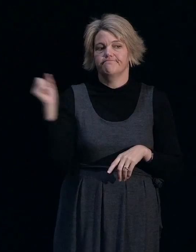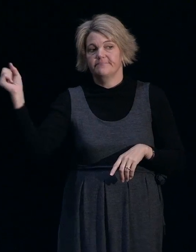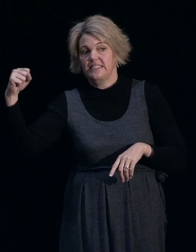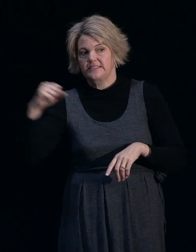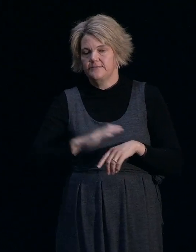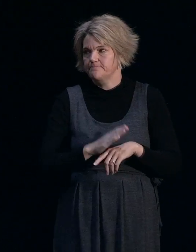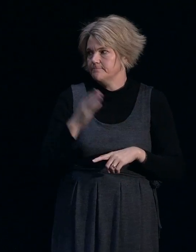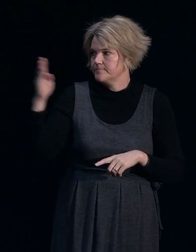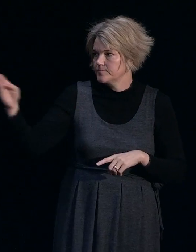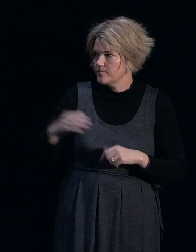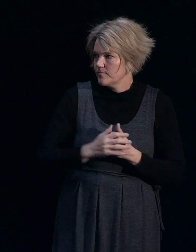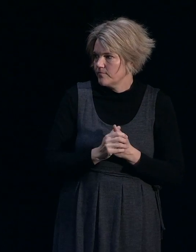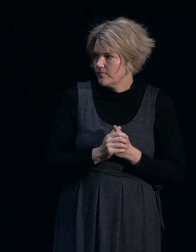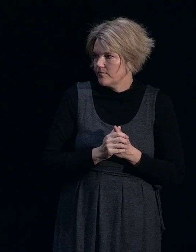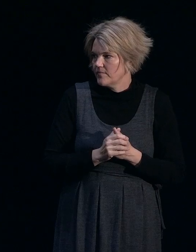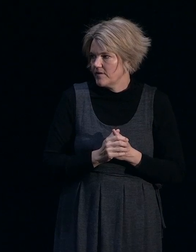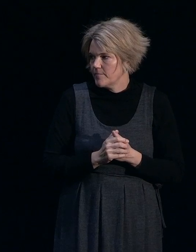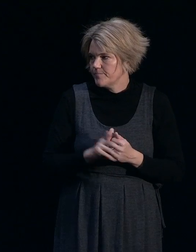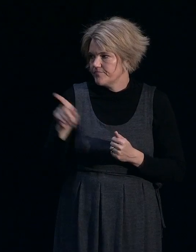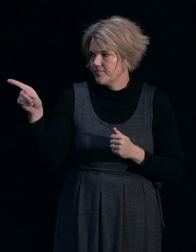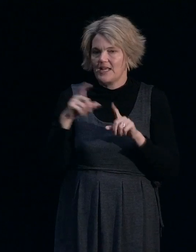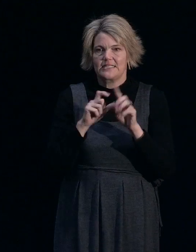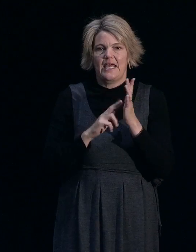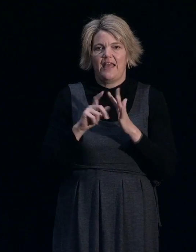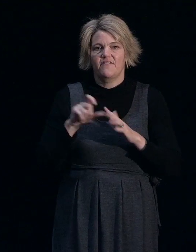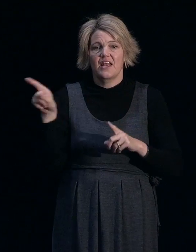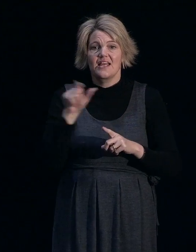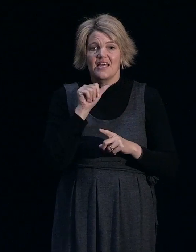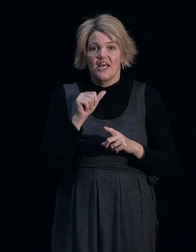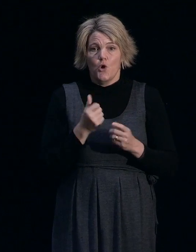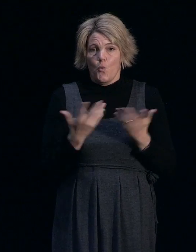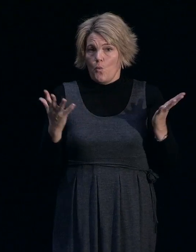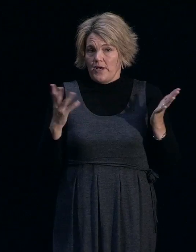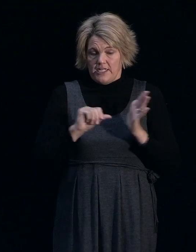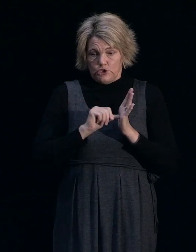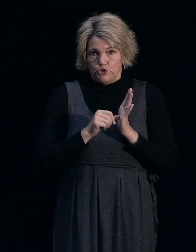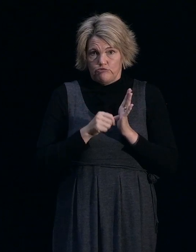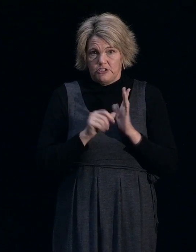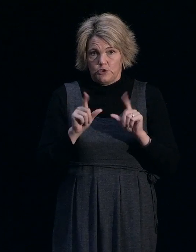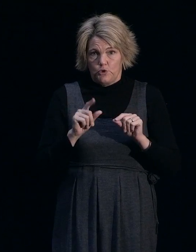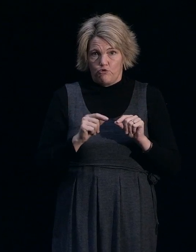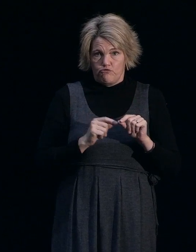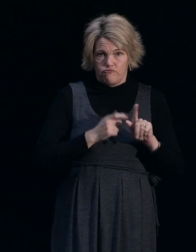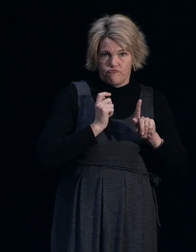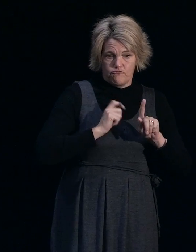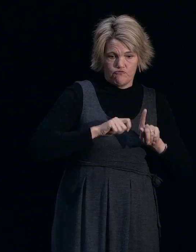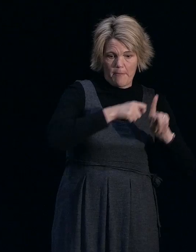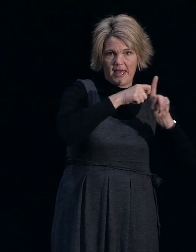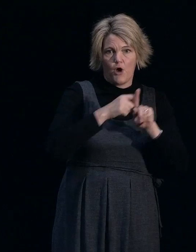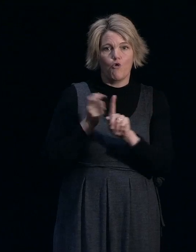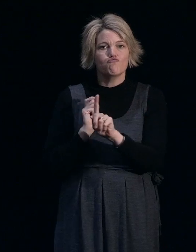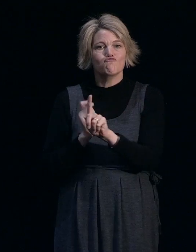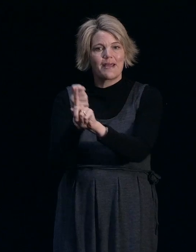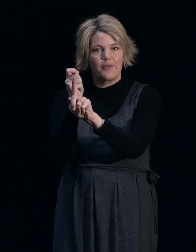whenever an insurer does a managed repair or rebuild, they have to meet the building consent requirements. And for a repair,